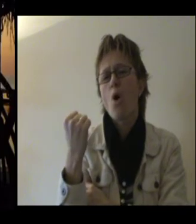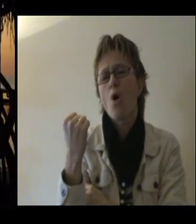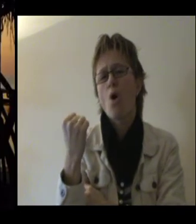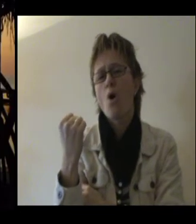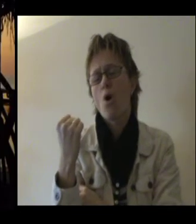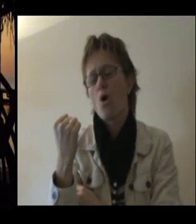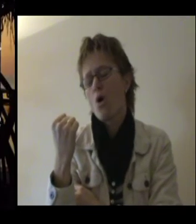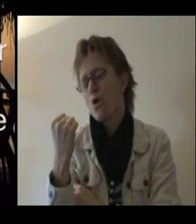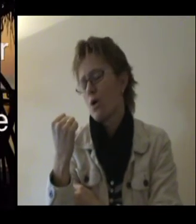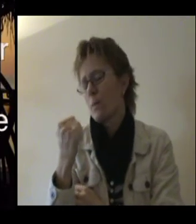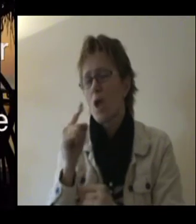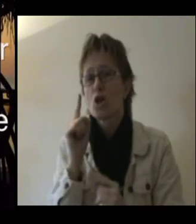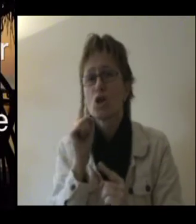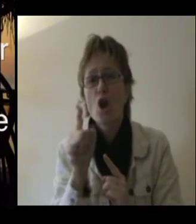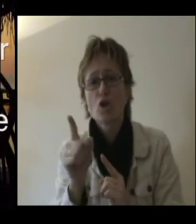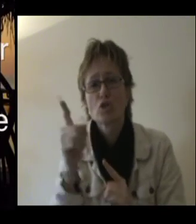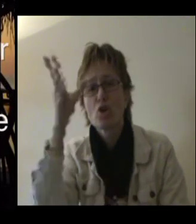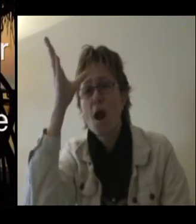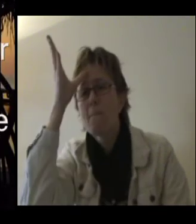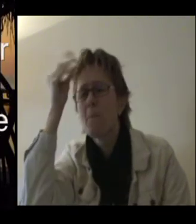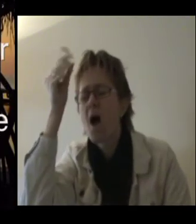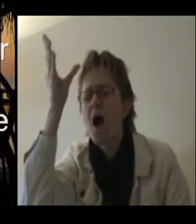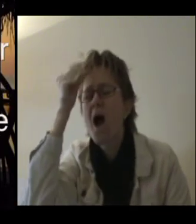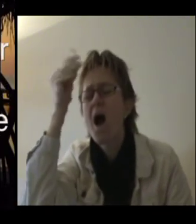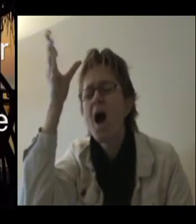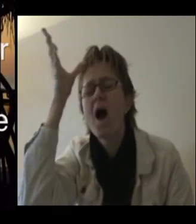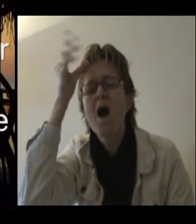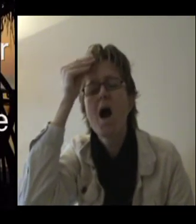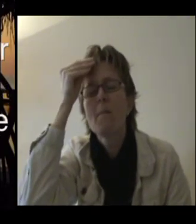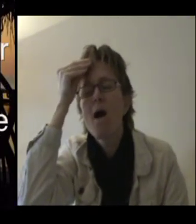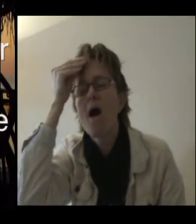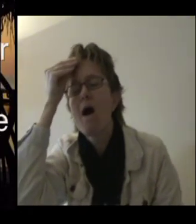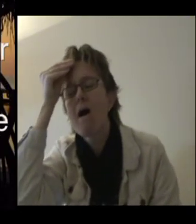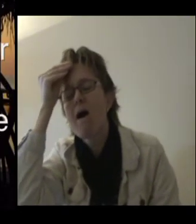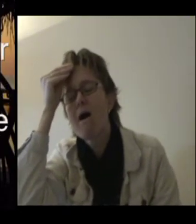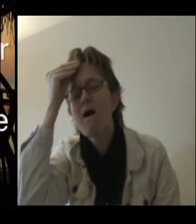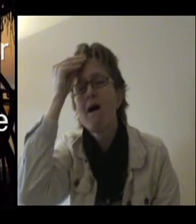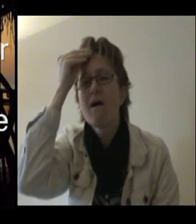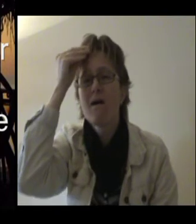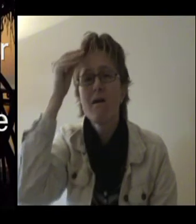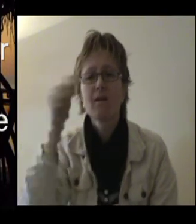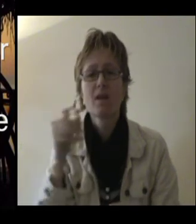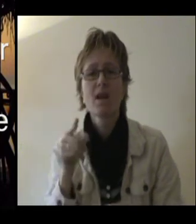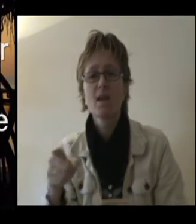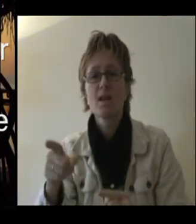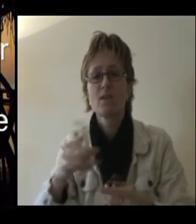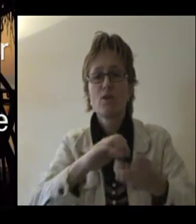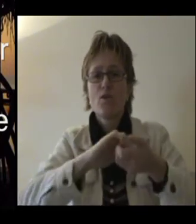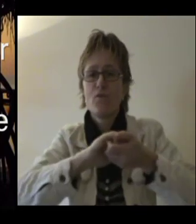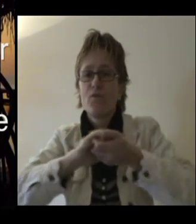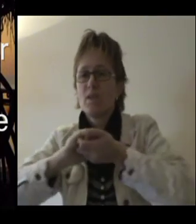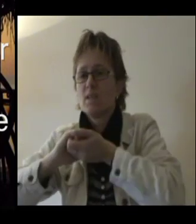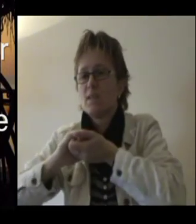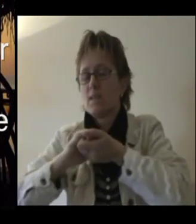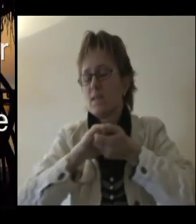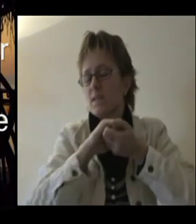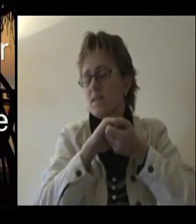Just remember in the winter